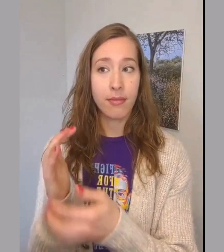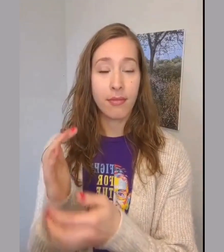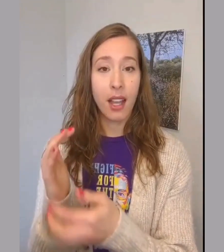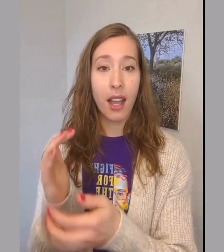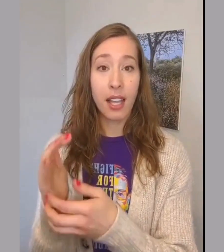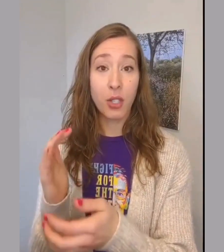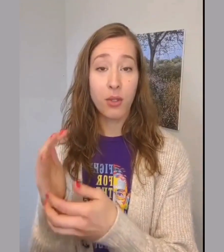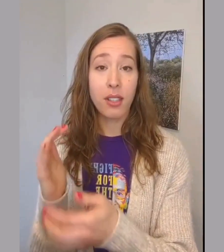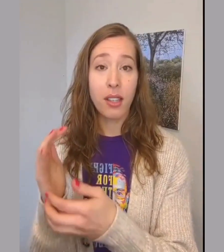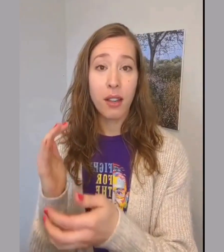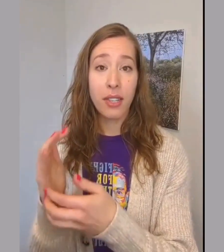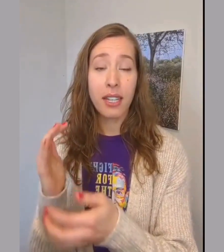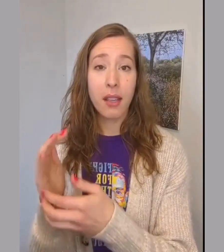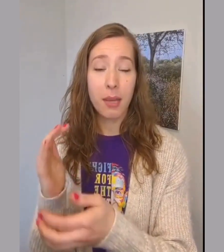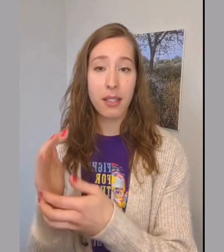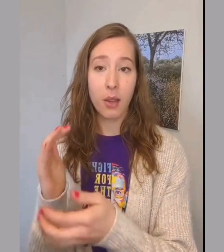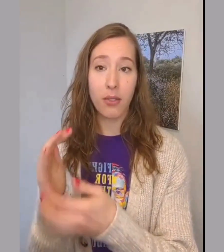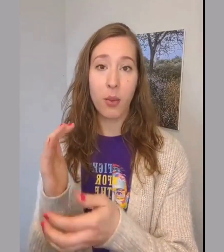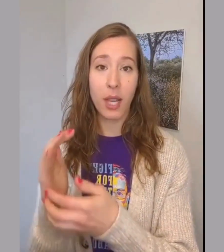I choose to love and accept myself anyway.